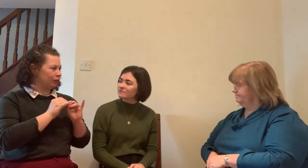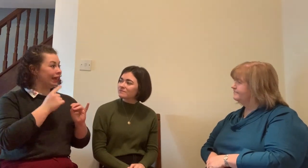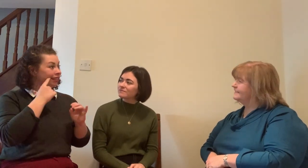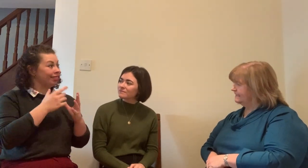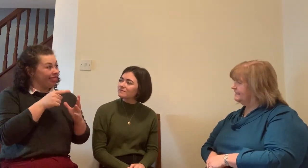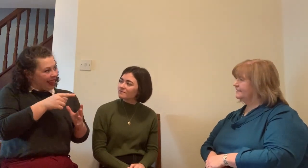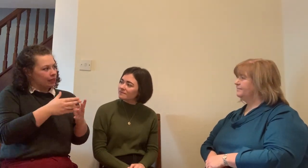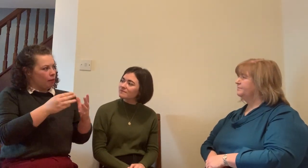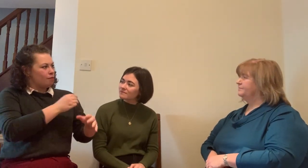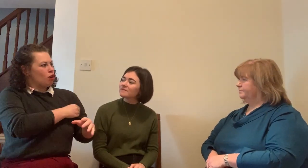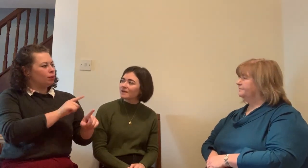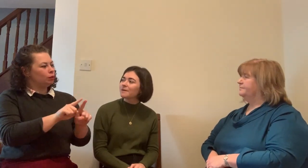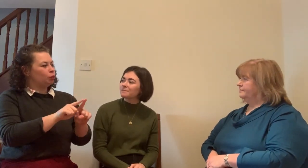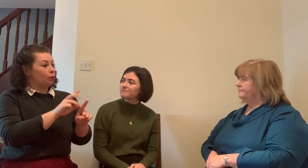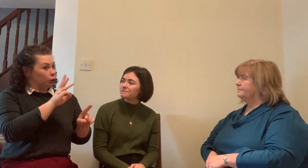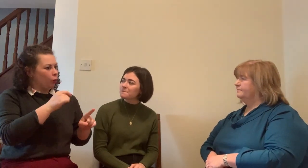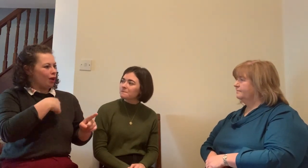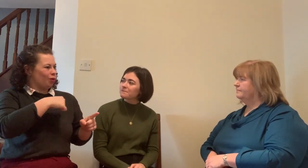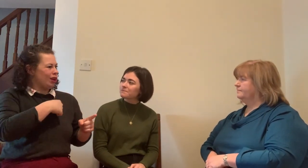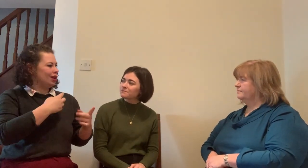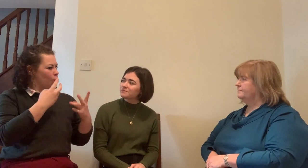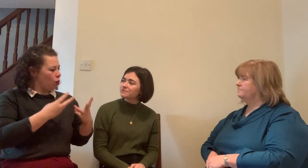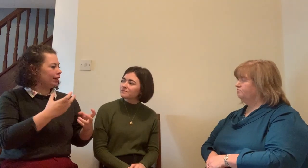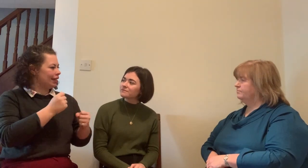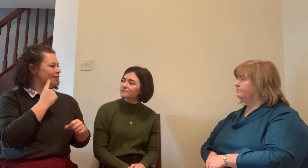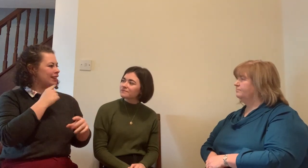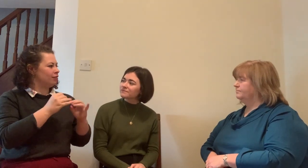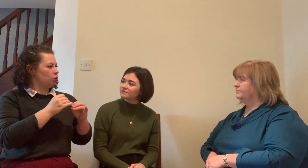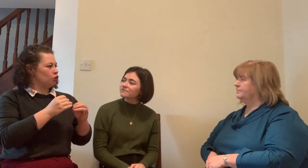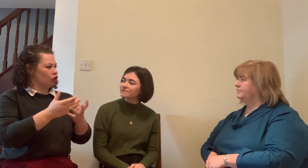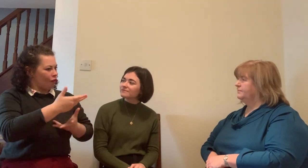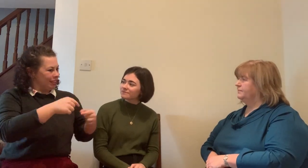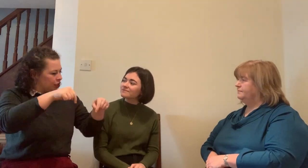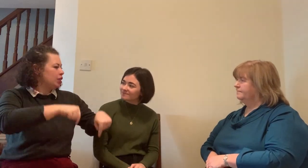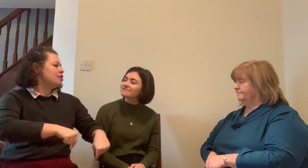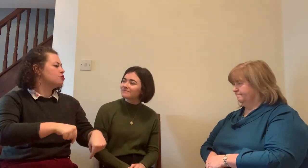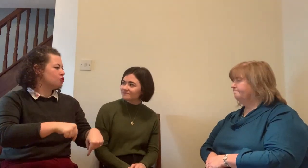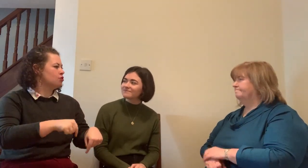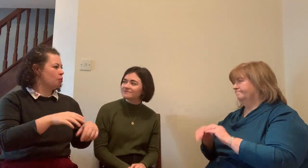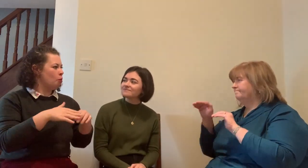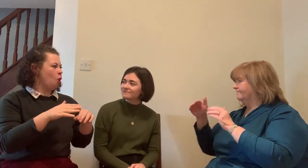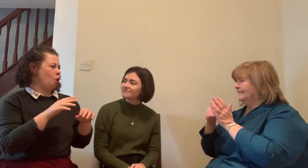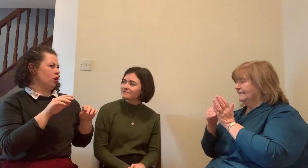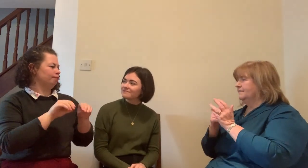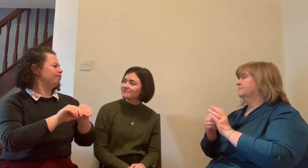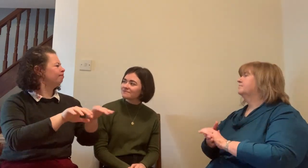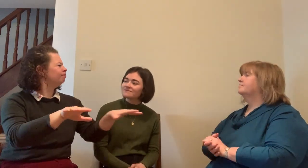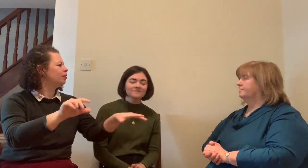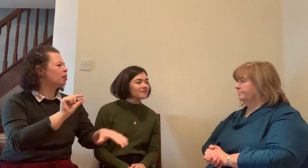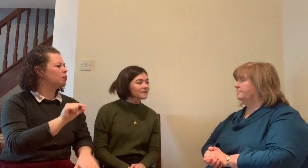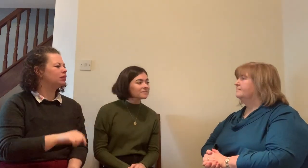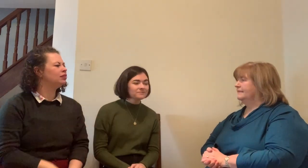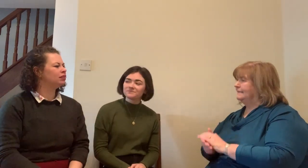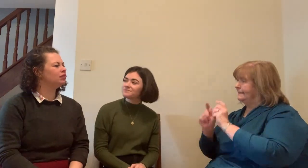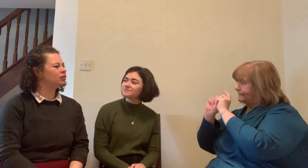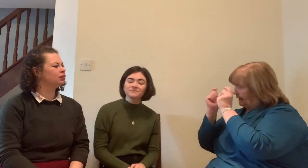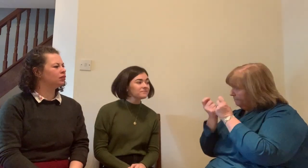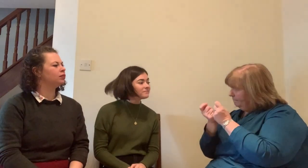into the public domain in 30 years as a deaf interpreter and have been really doing it in the background you know what mean on the quiet